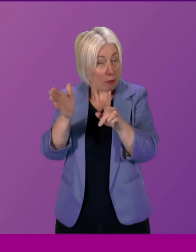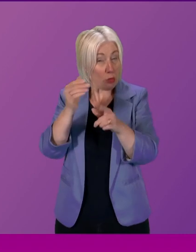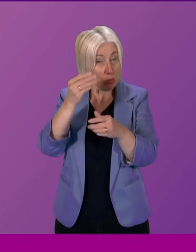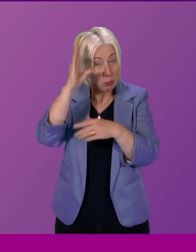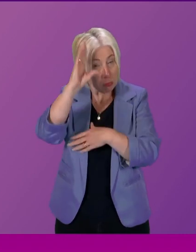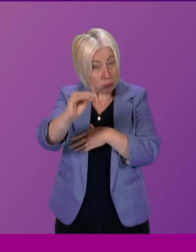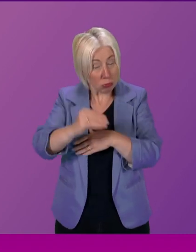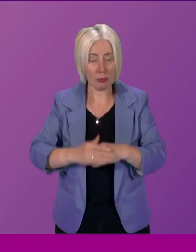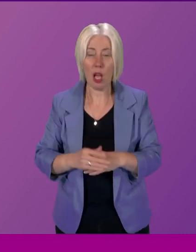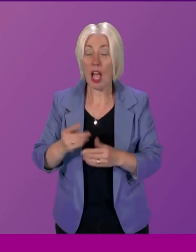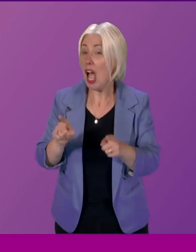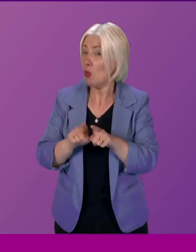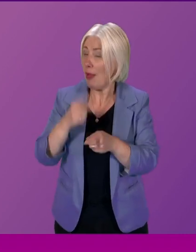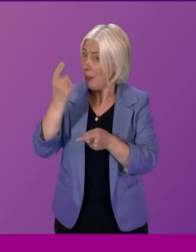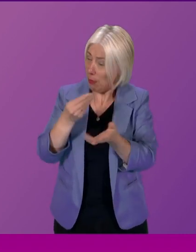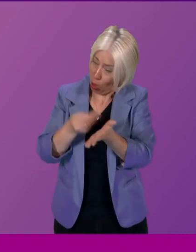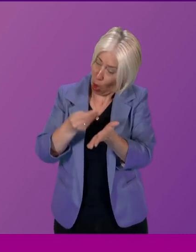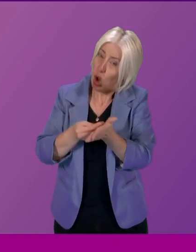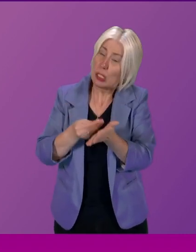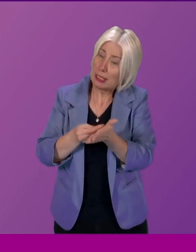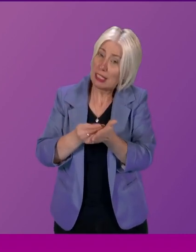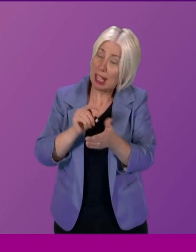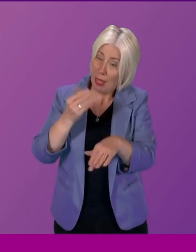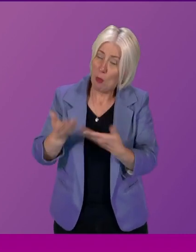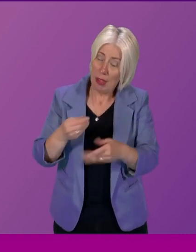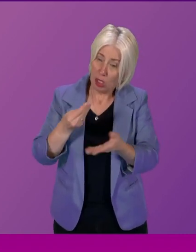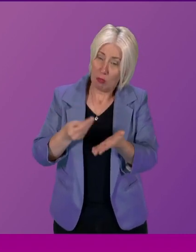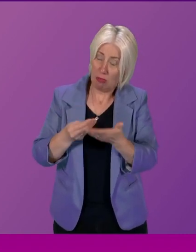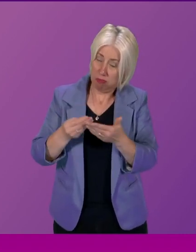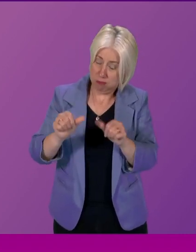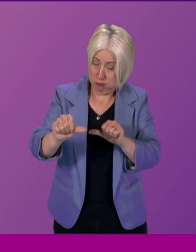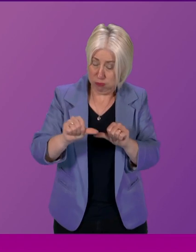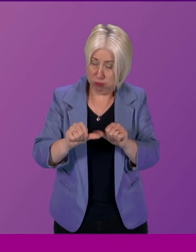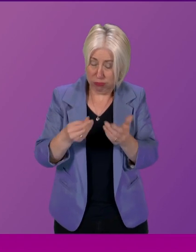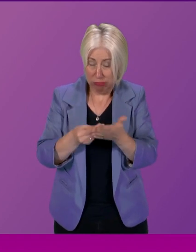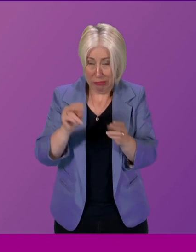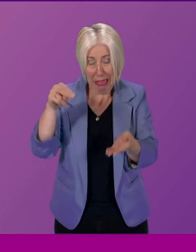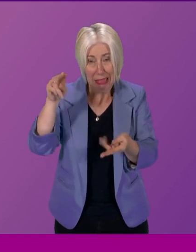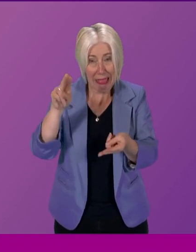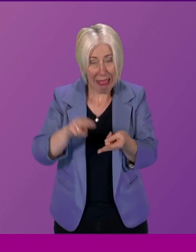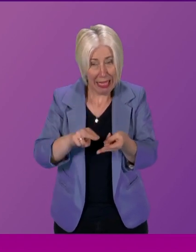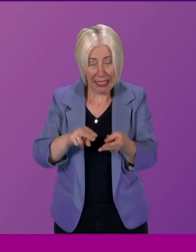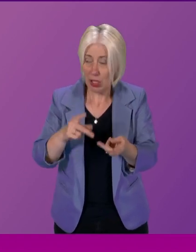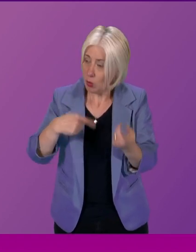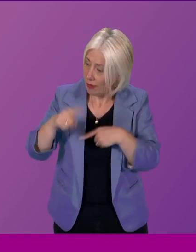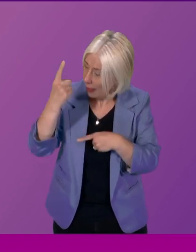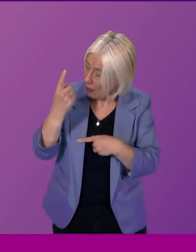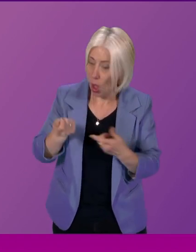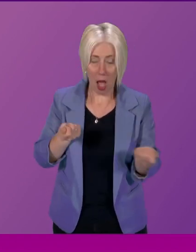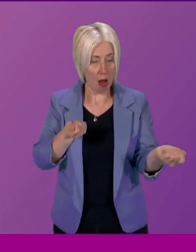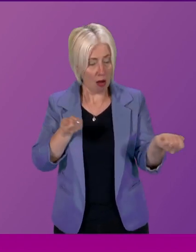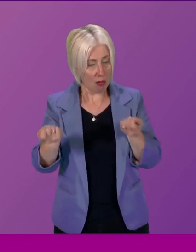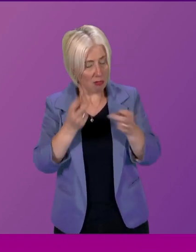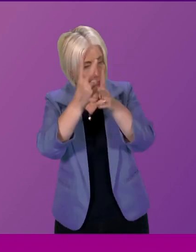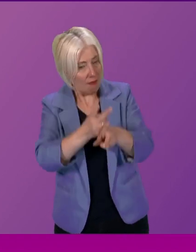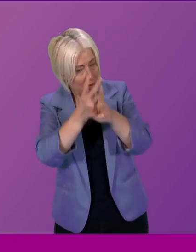considered we're living in very constrained times so this is vital I notice with favour the considerance of governance and accountability